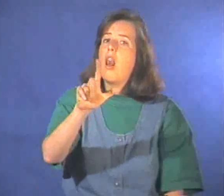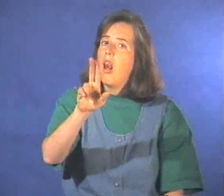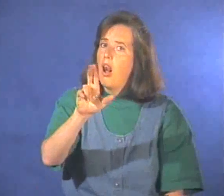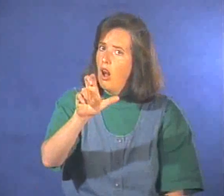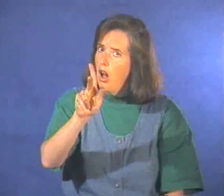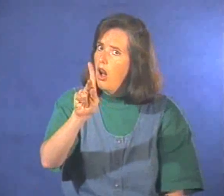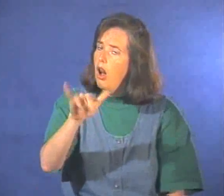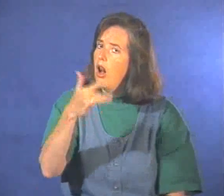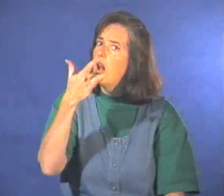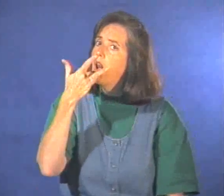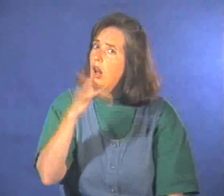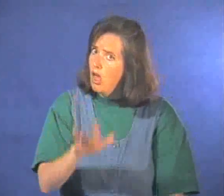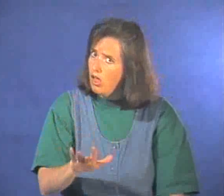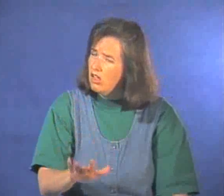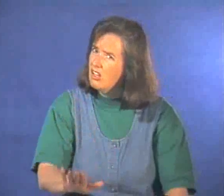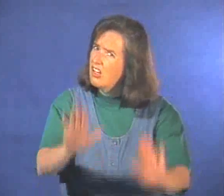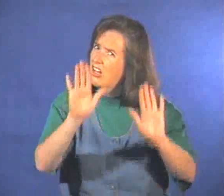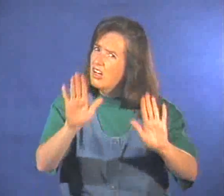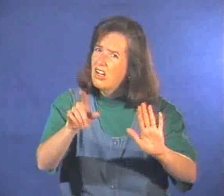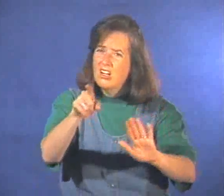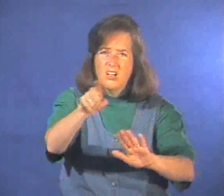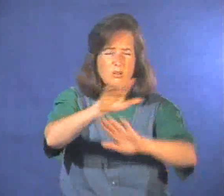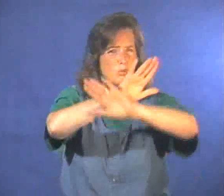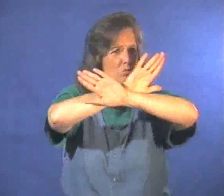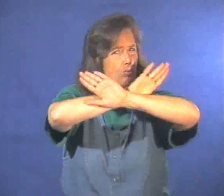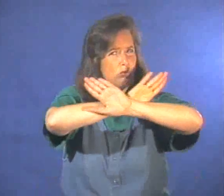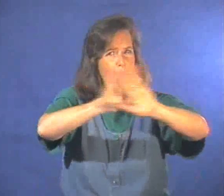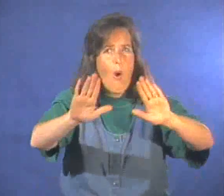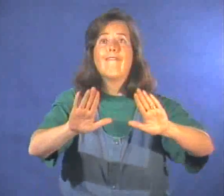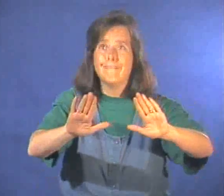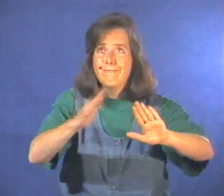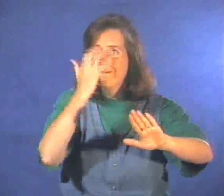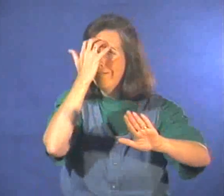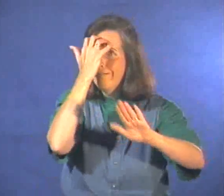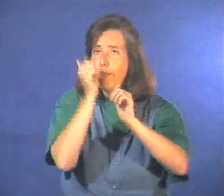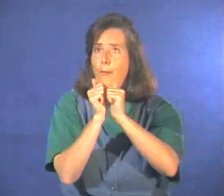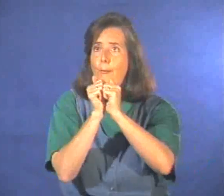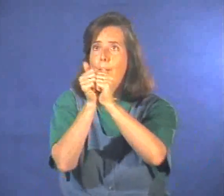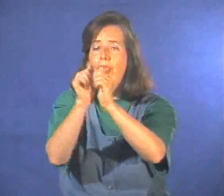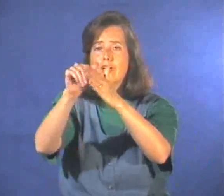The little girl was lucky this time. Don't you go with strangers.